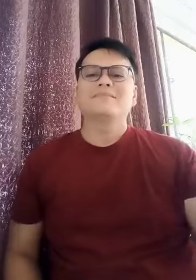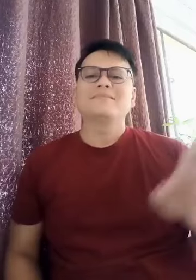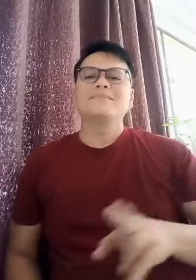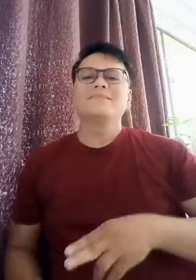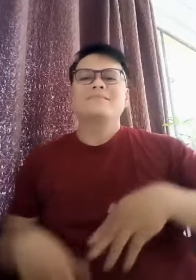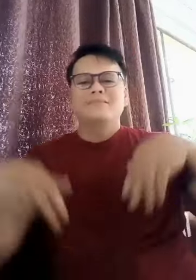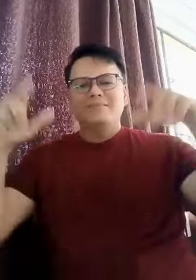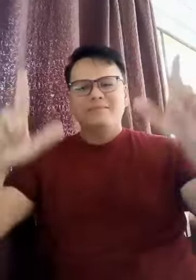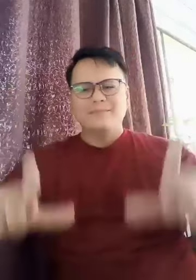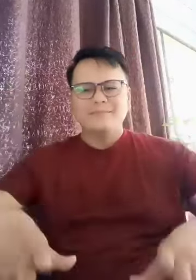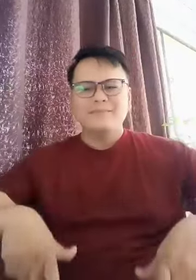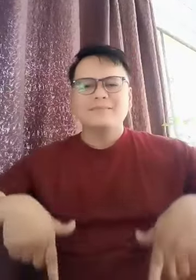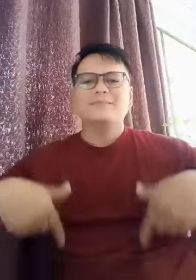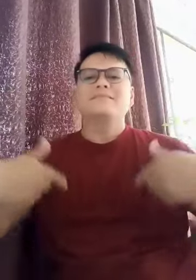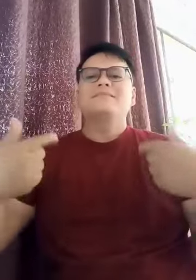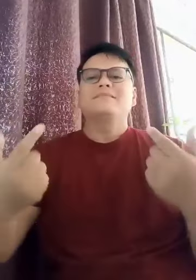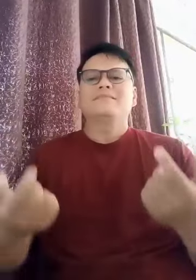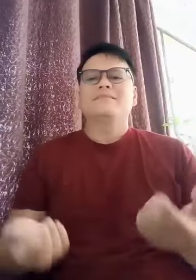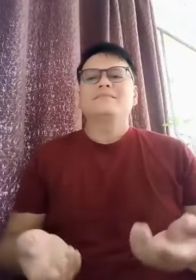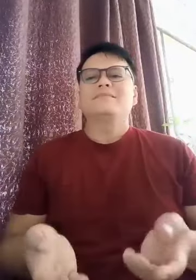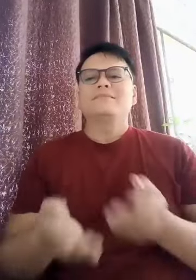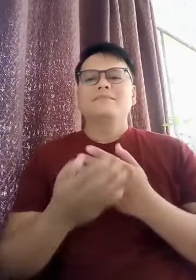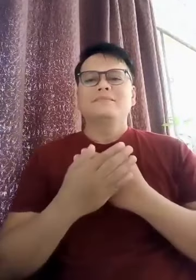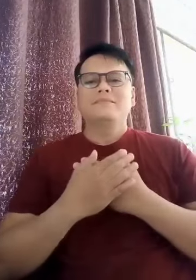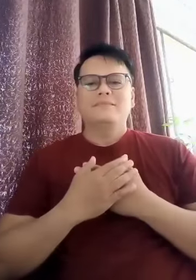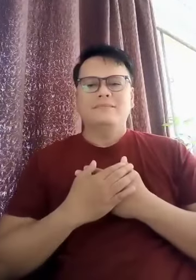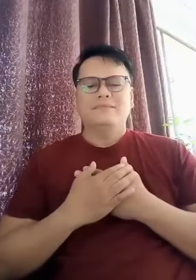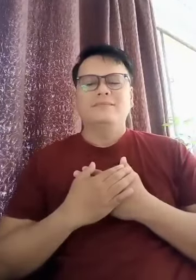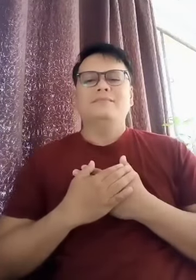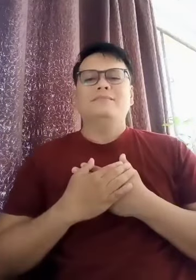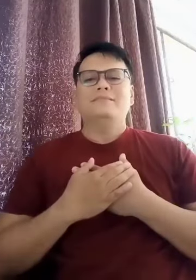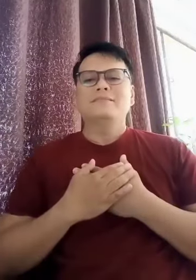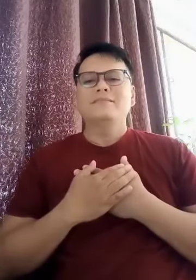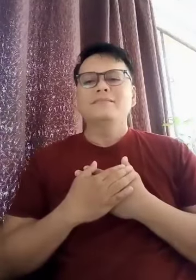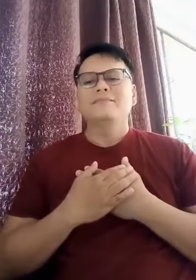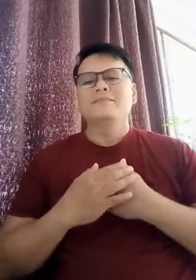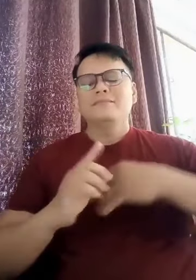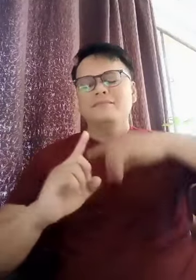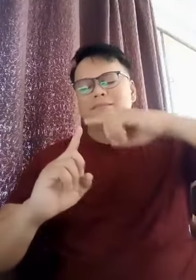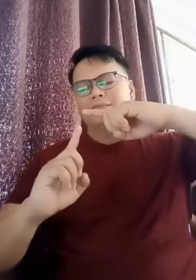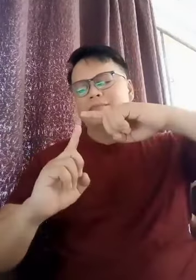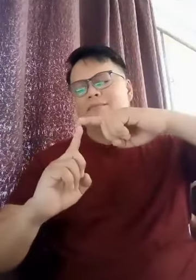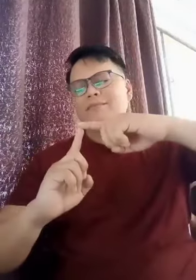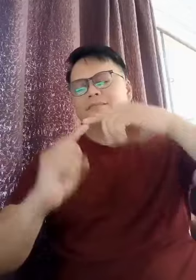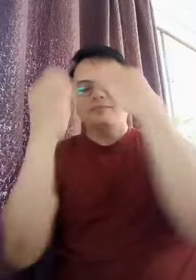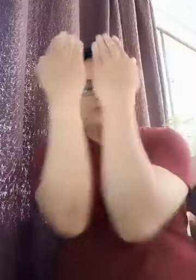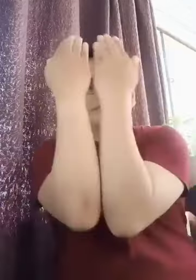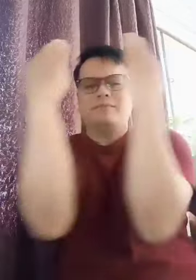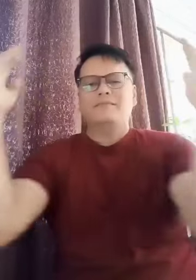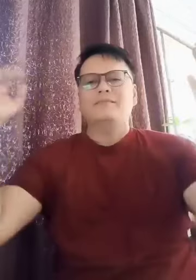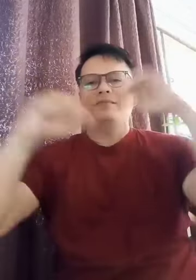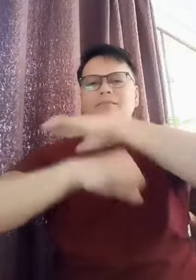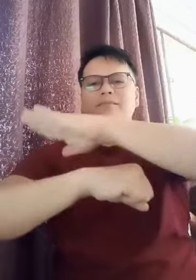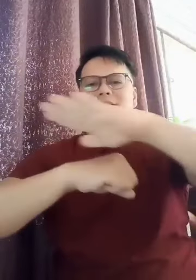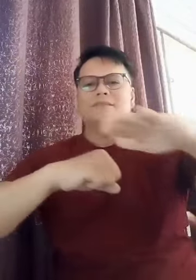I can live, I can love, I can reach the heavens